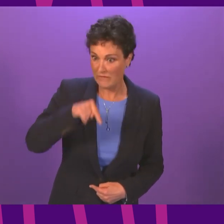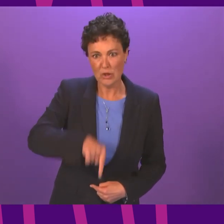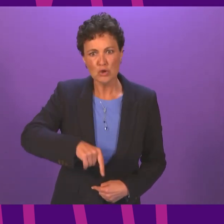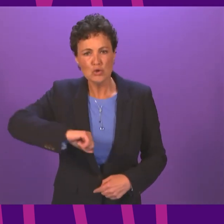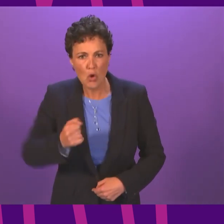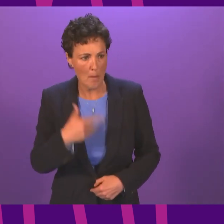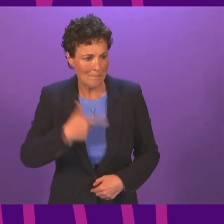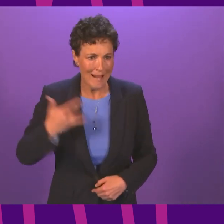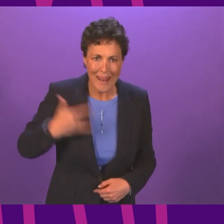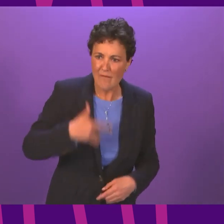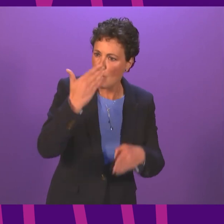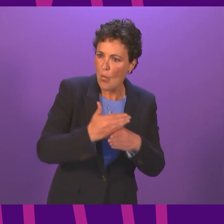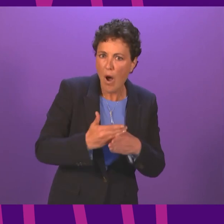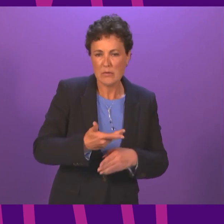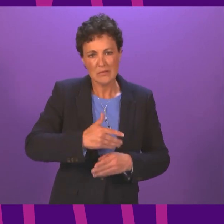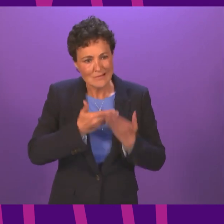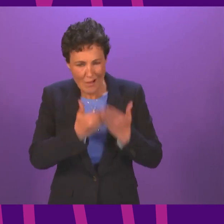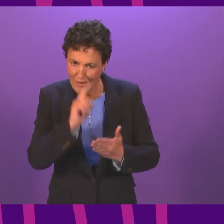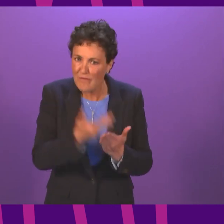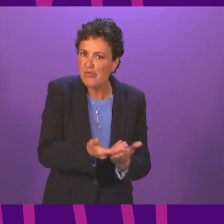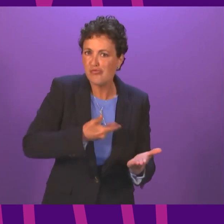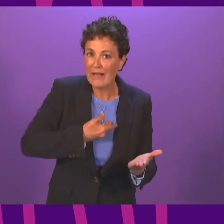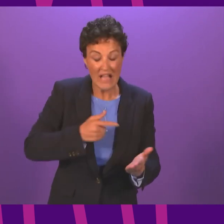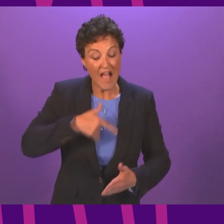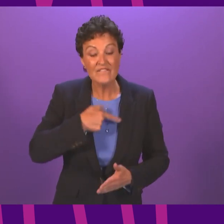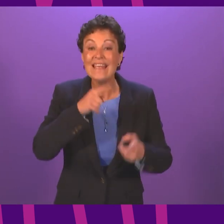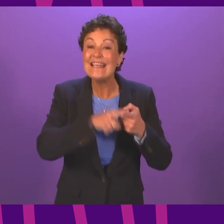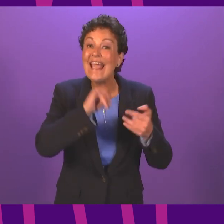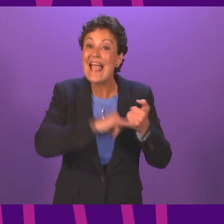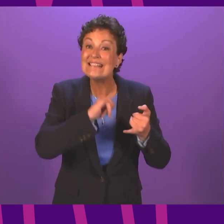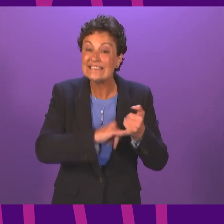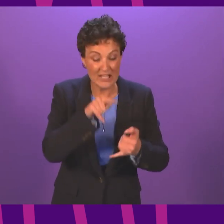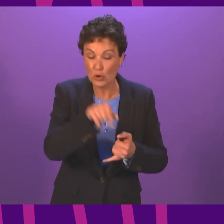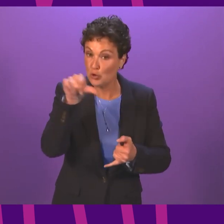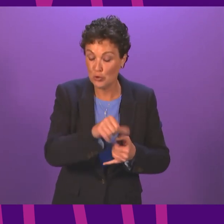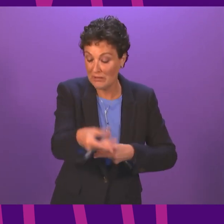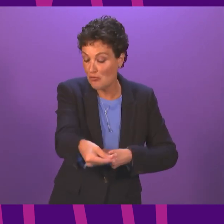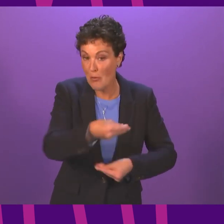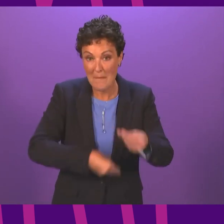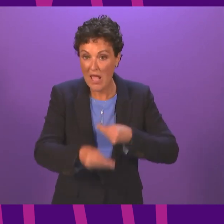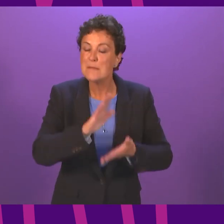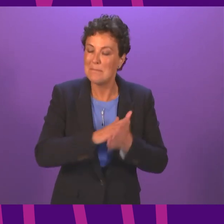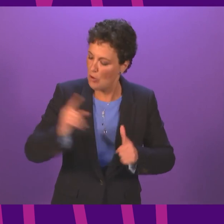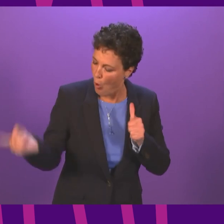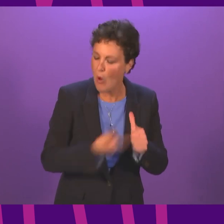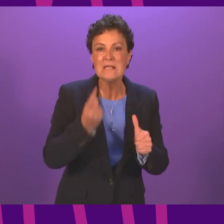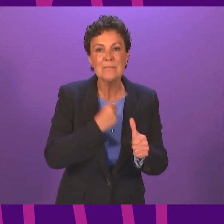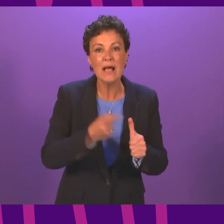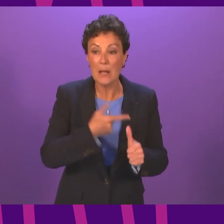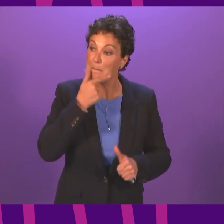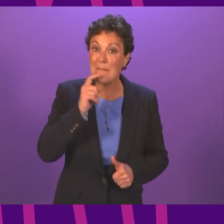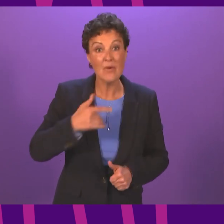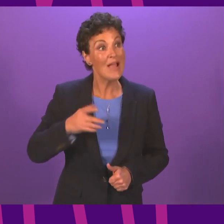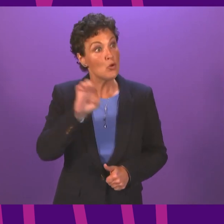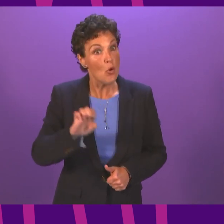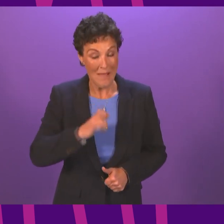study in Scotland the EU settlement scheme should be replaced with a declarative scheme that automatically allows EU citizens to retain